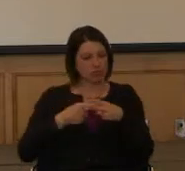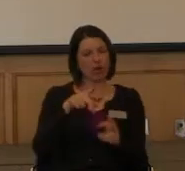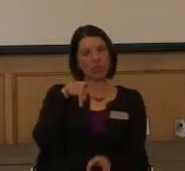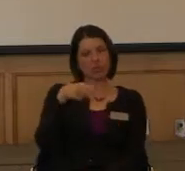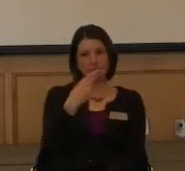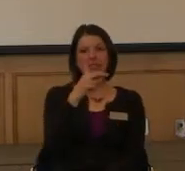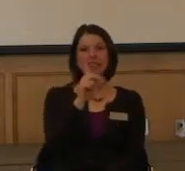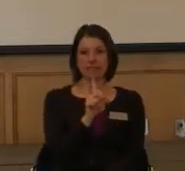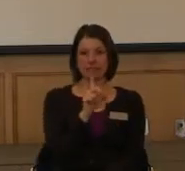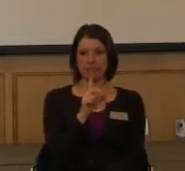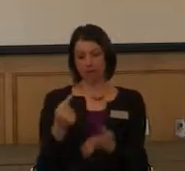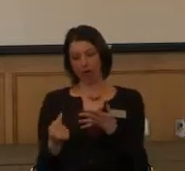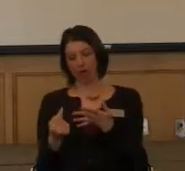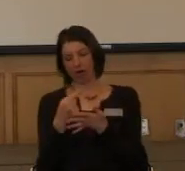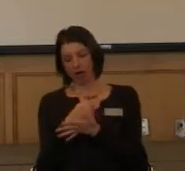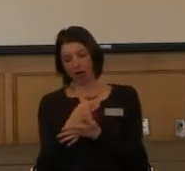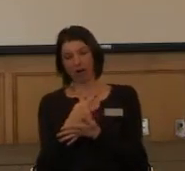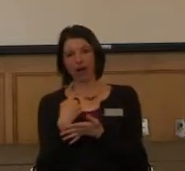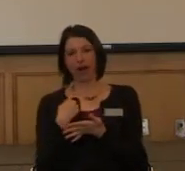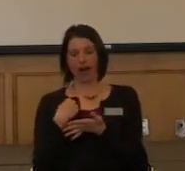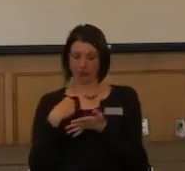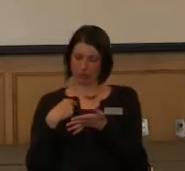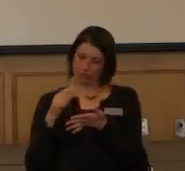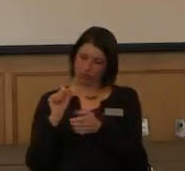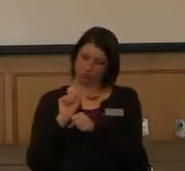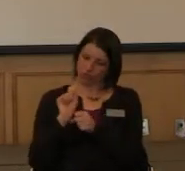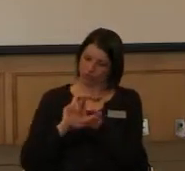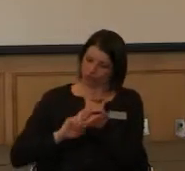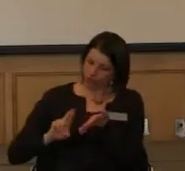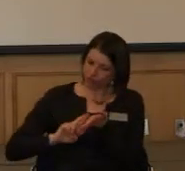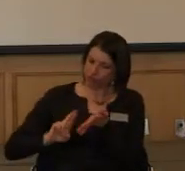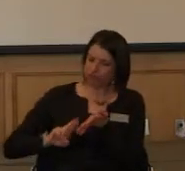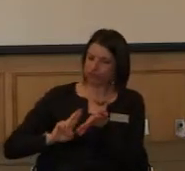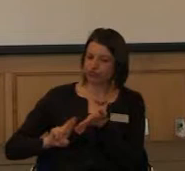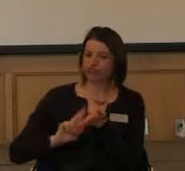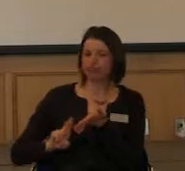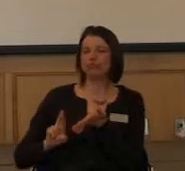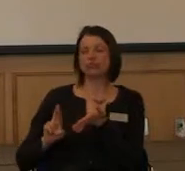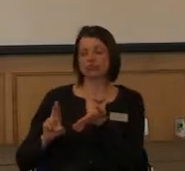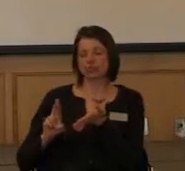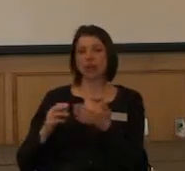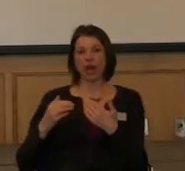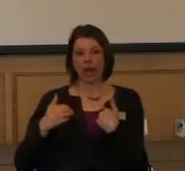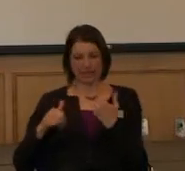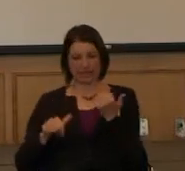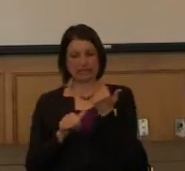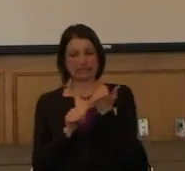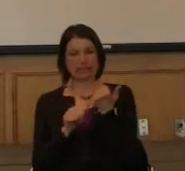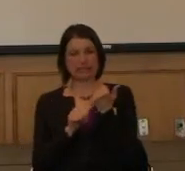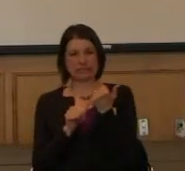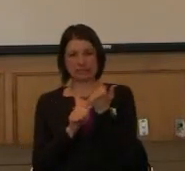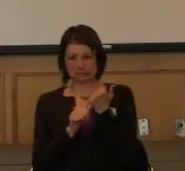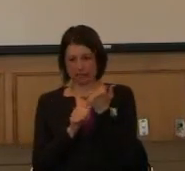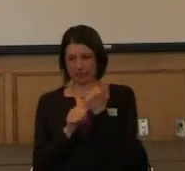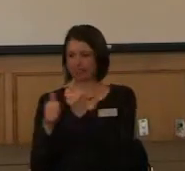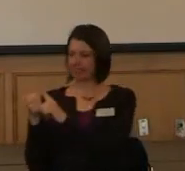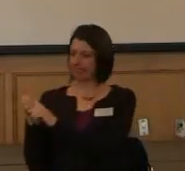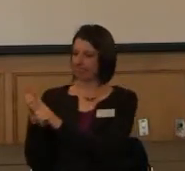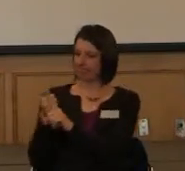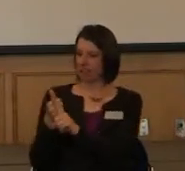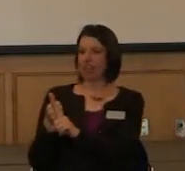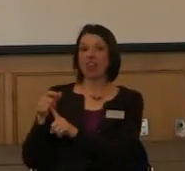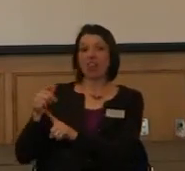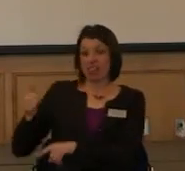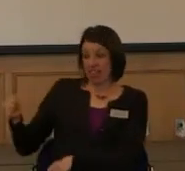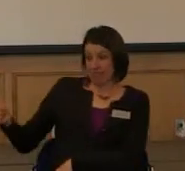When I was an undergrad working on my research, I had a couple of assistants who did all the manual